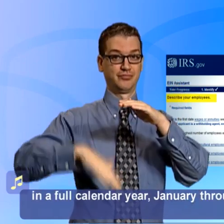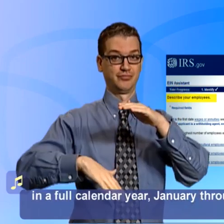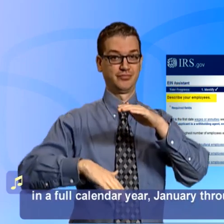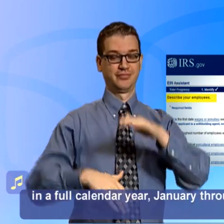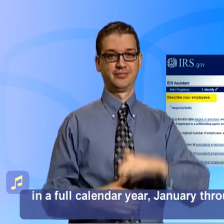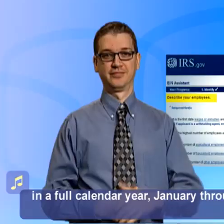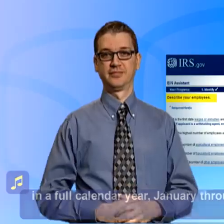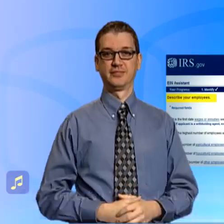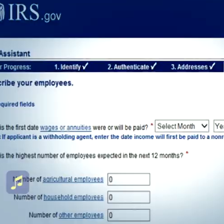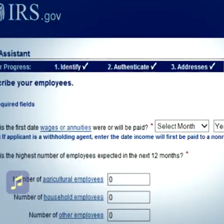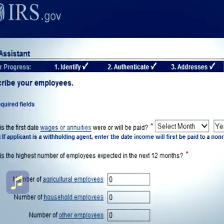December?